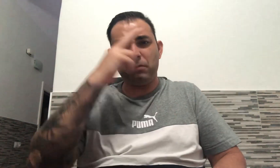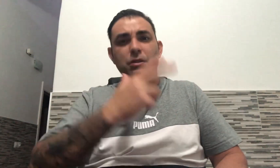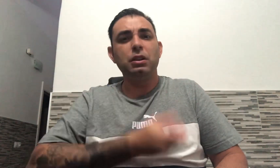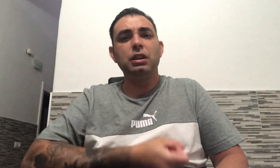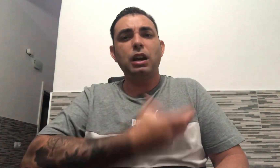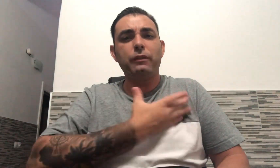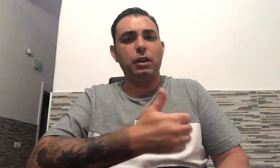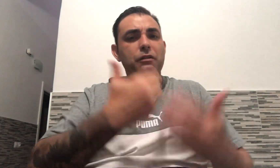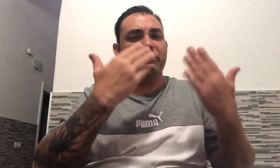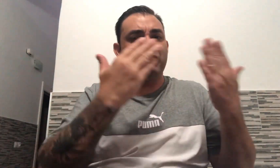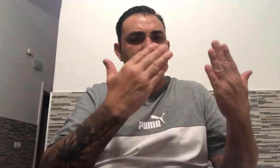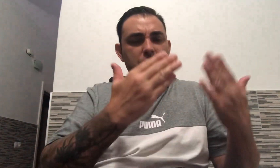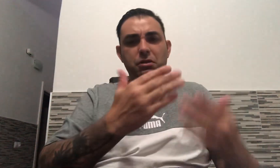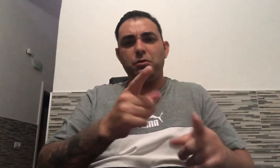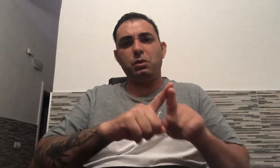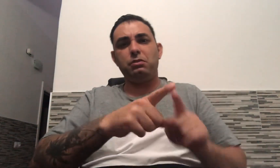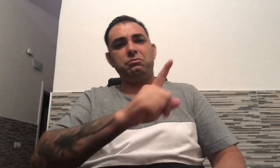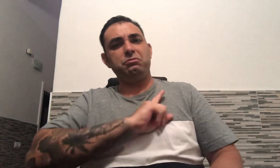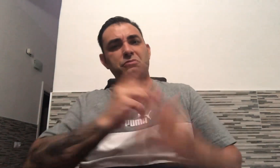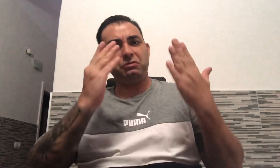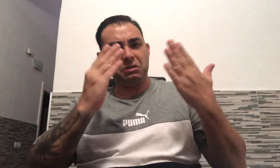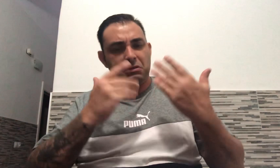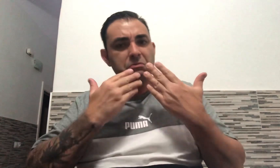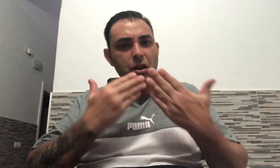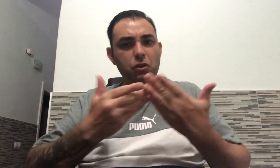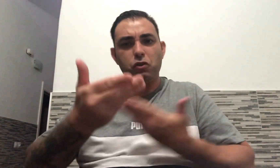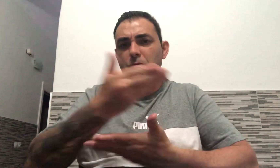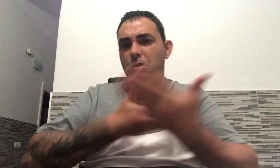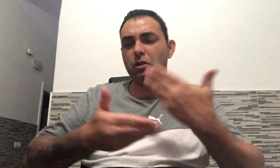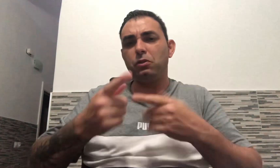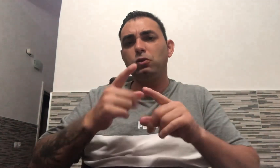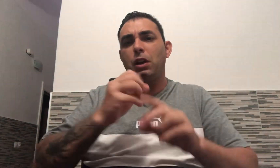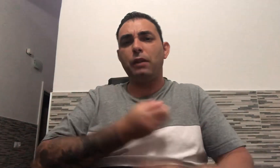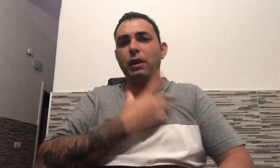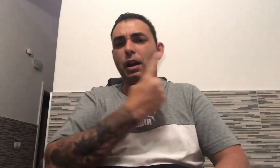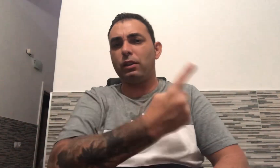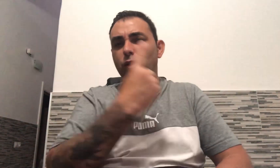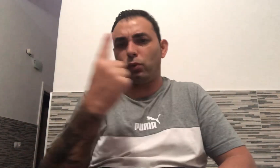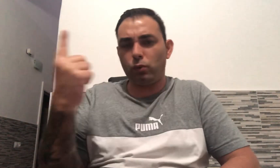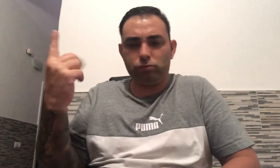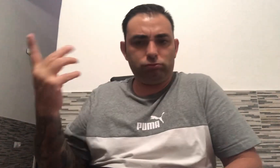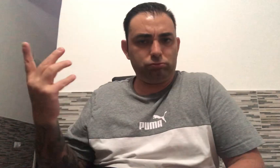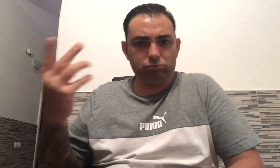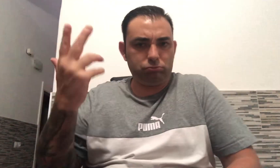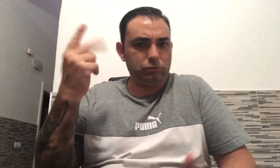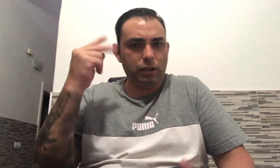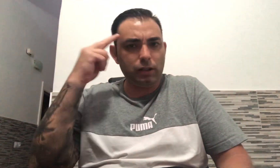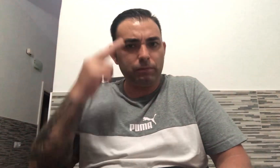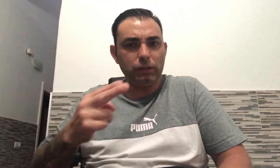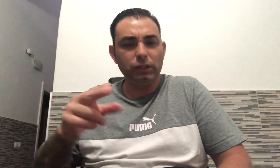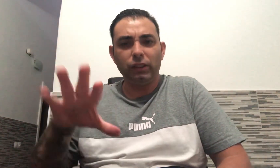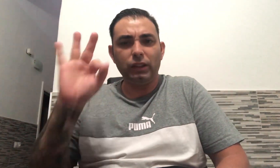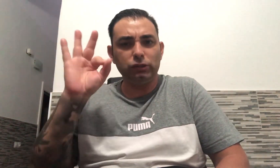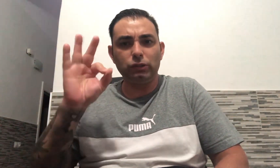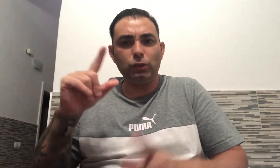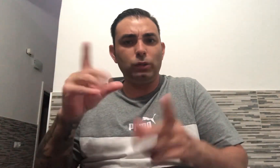I found that... ... ... ... ... ... ...